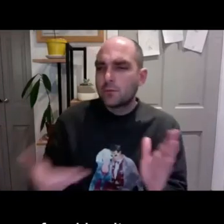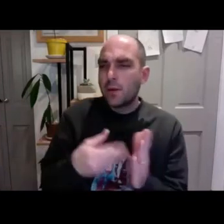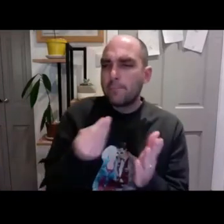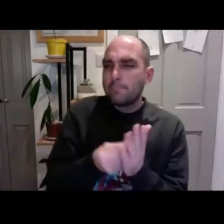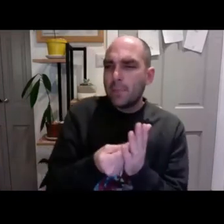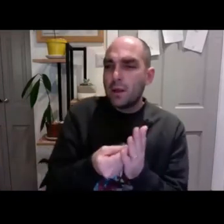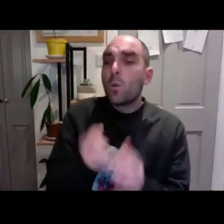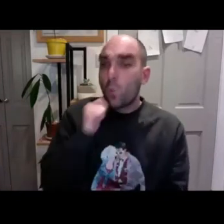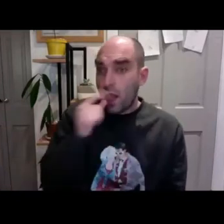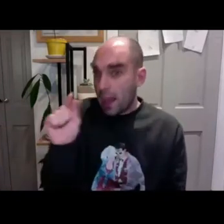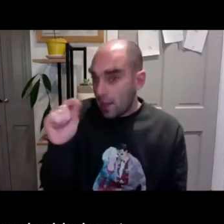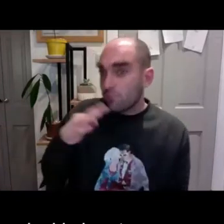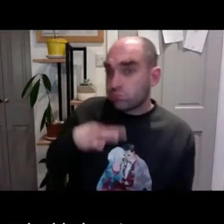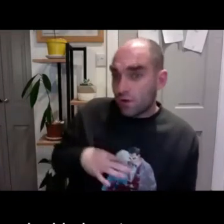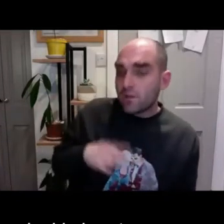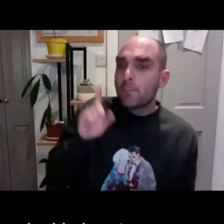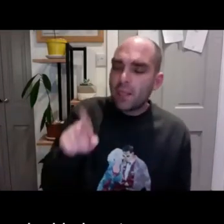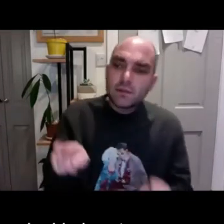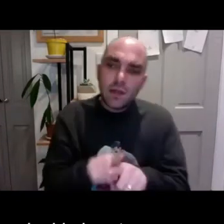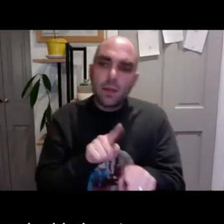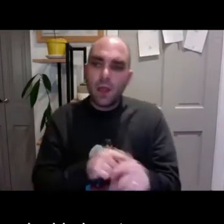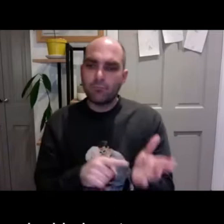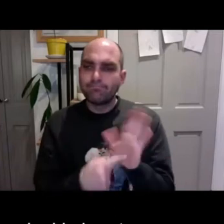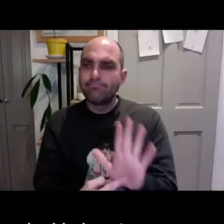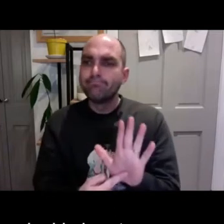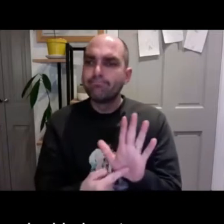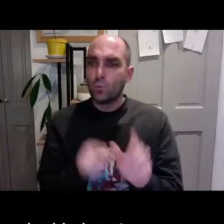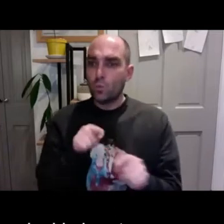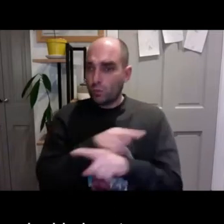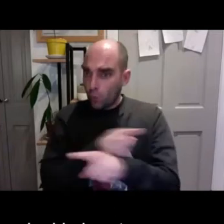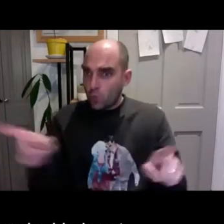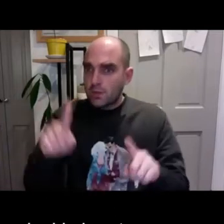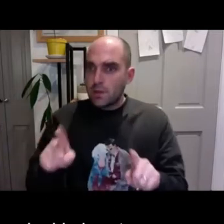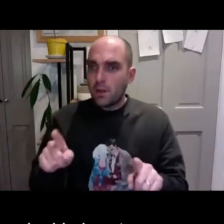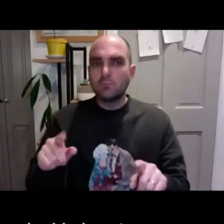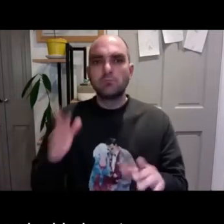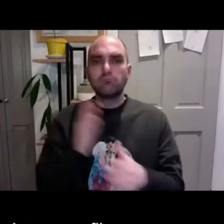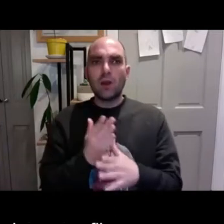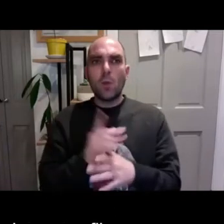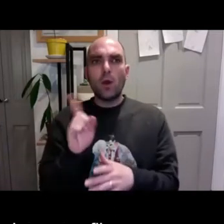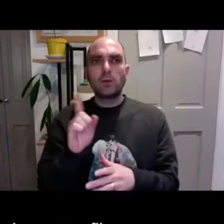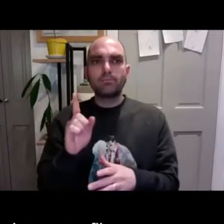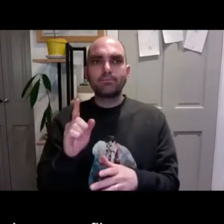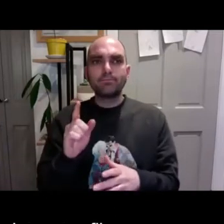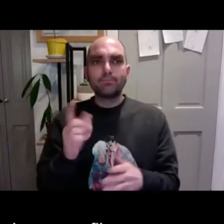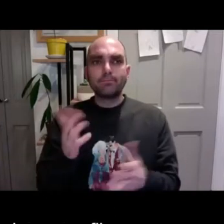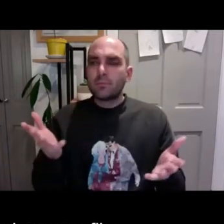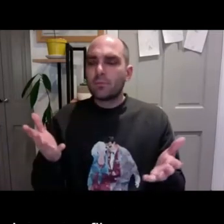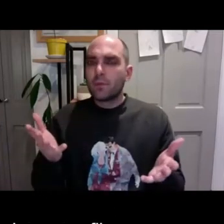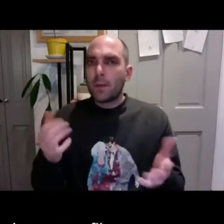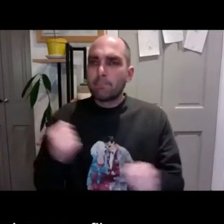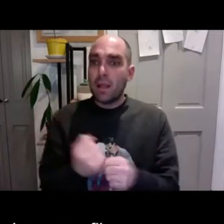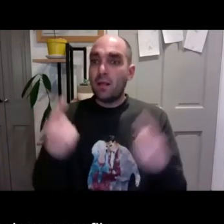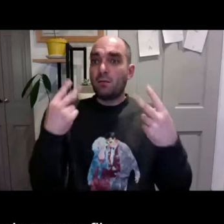to watch it. I know it's added money and added cost, but potentially there's some added profit there. You'll be able to show your film to many more people.